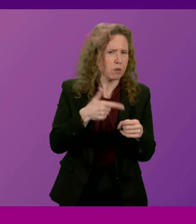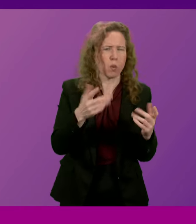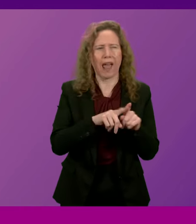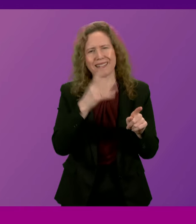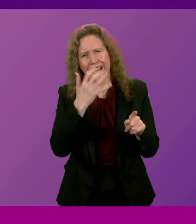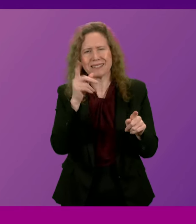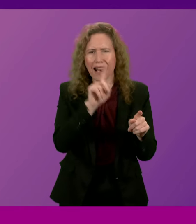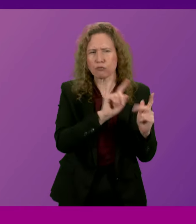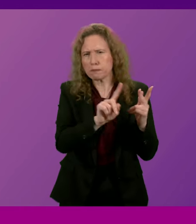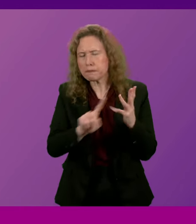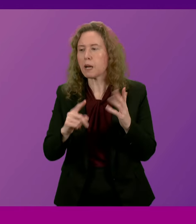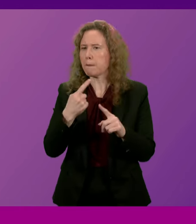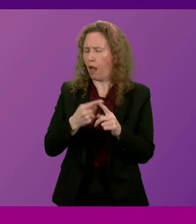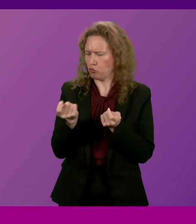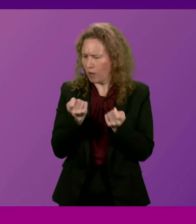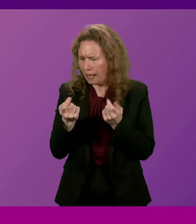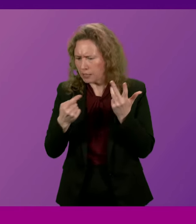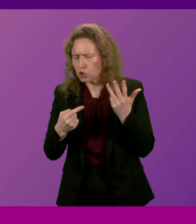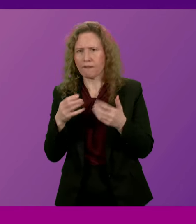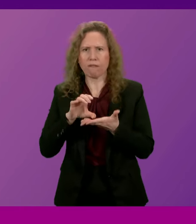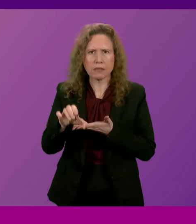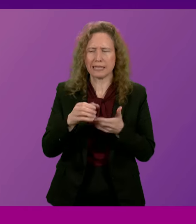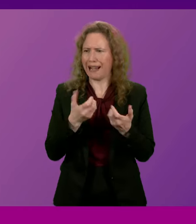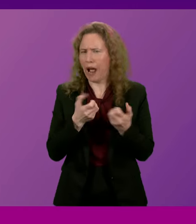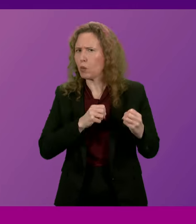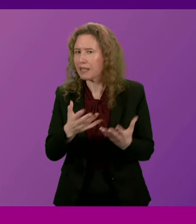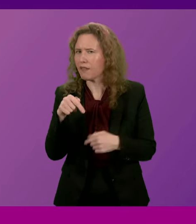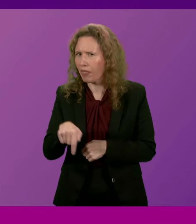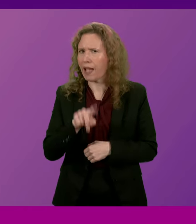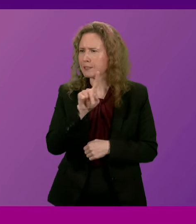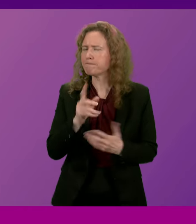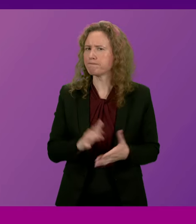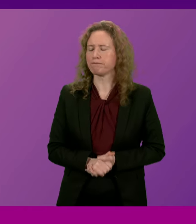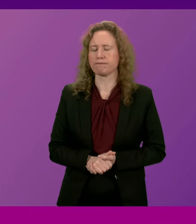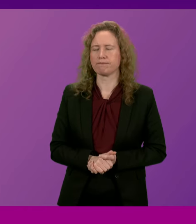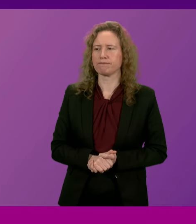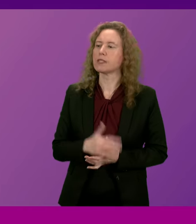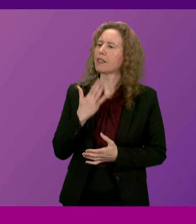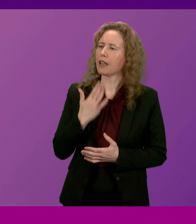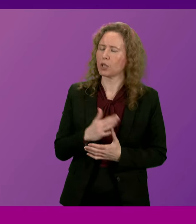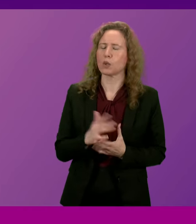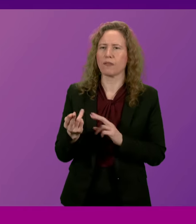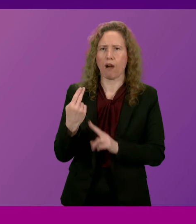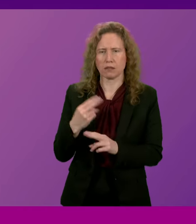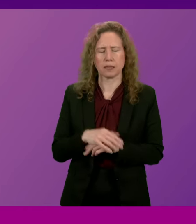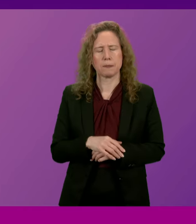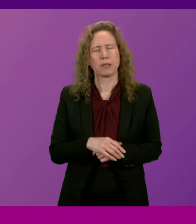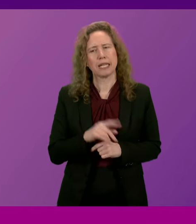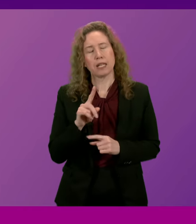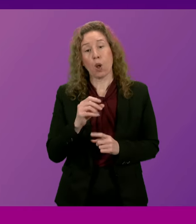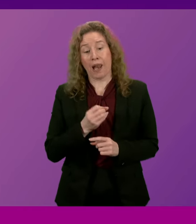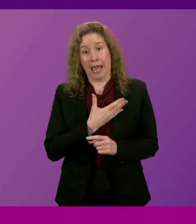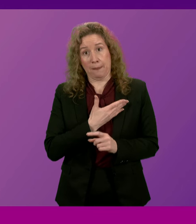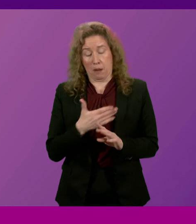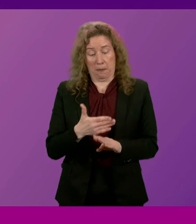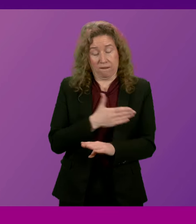regulatory environment, funding and delivery. Emma Roddick. I thank the First Minister for that answer. Despite Labour's